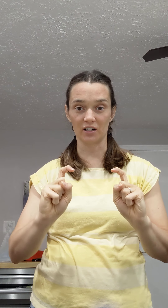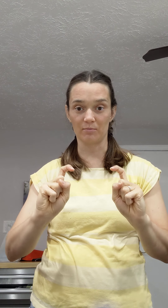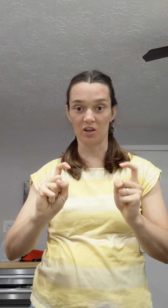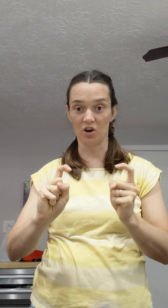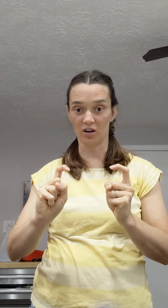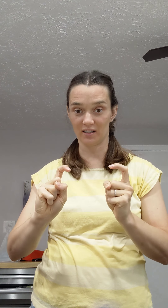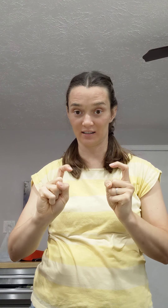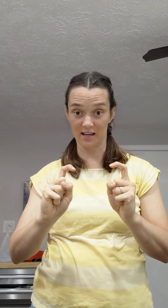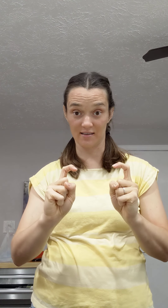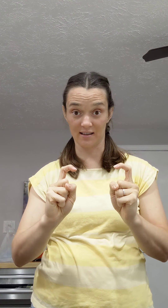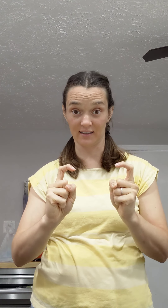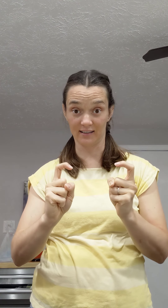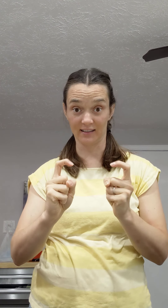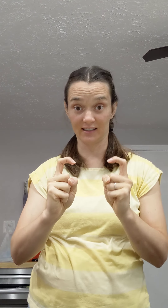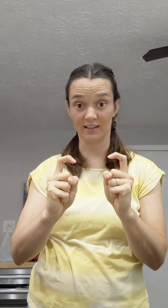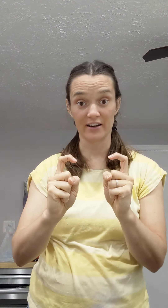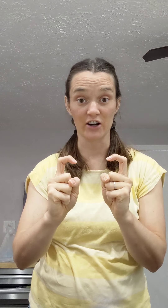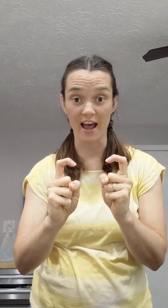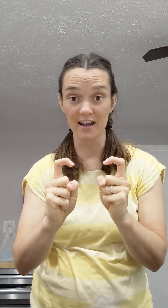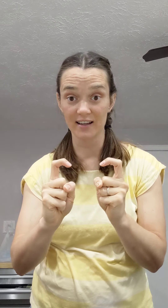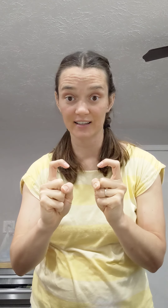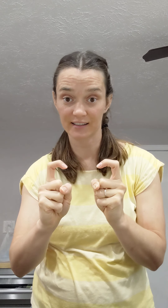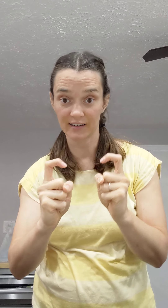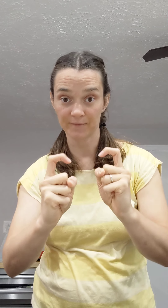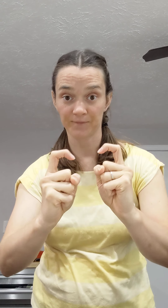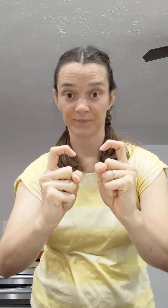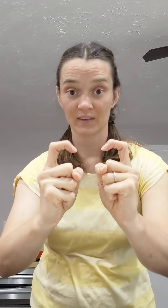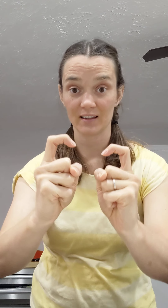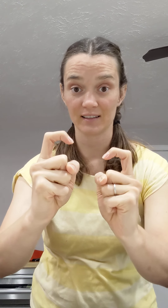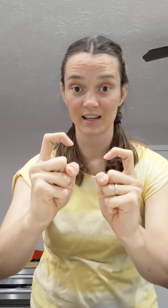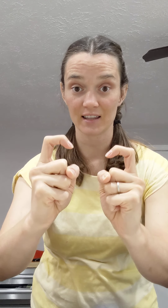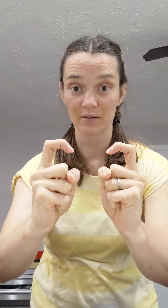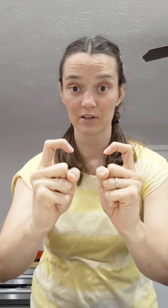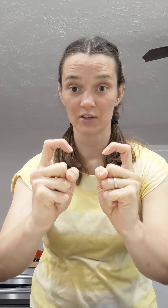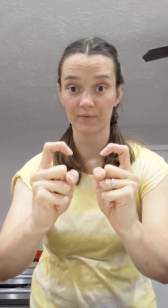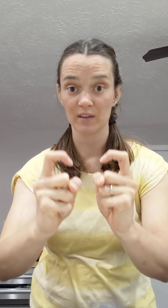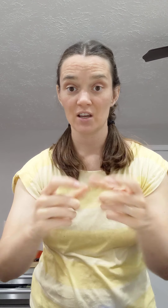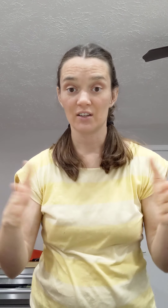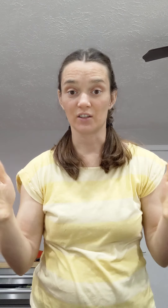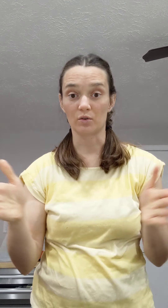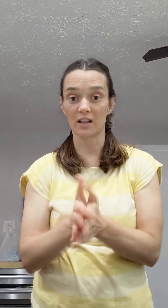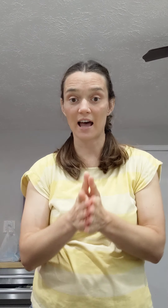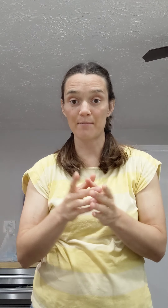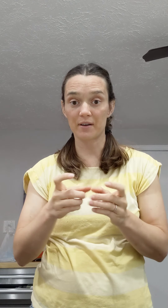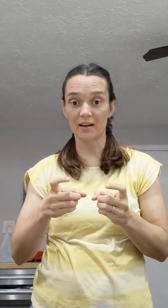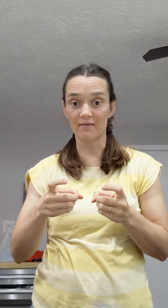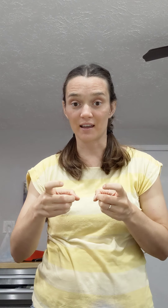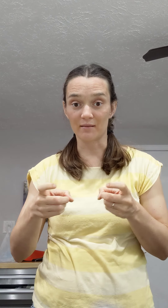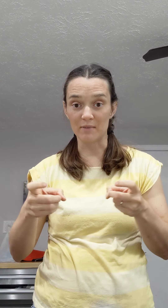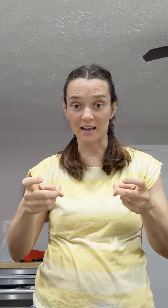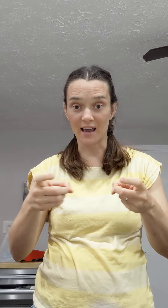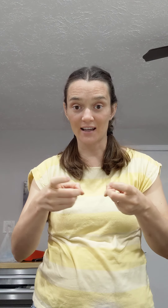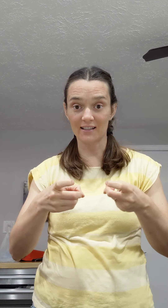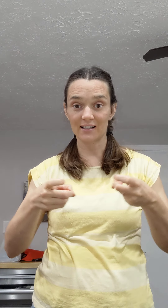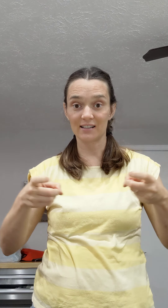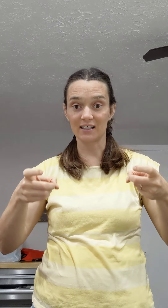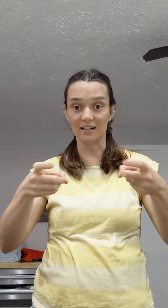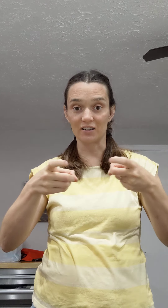They're going to be hooked like this. This is the letter X in sign language. So clap and then make X's and